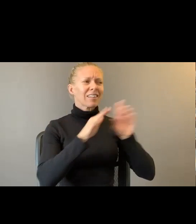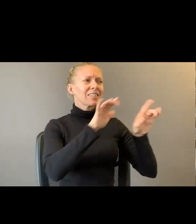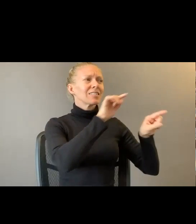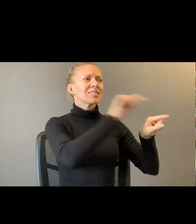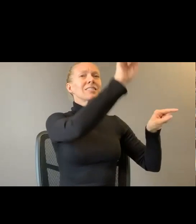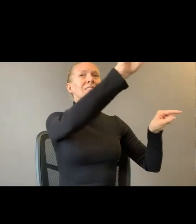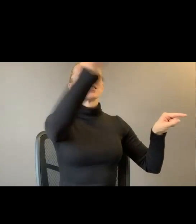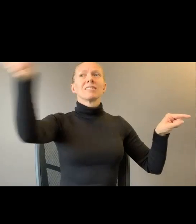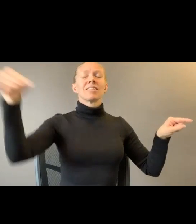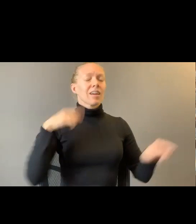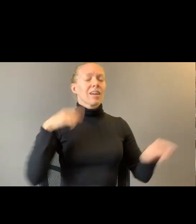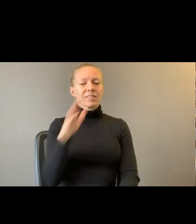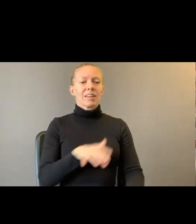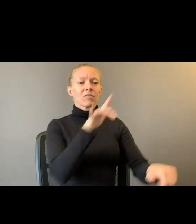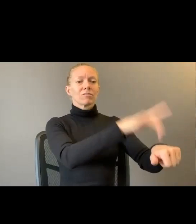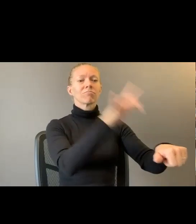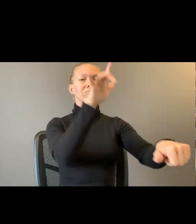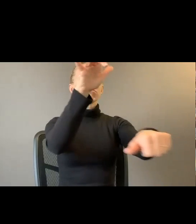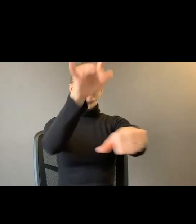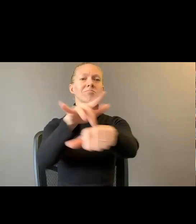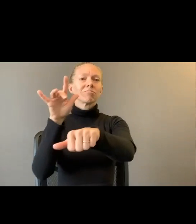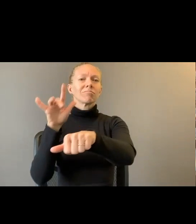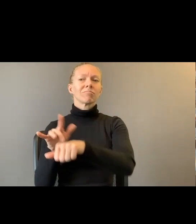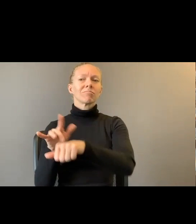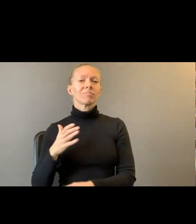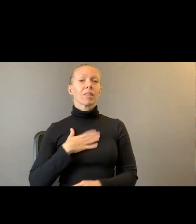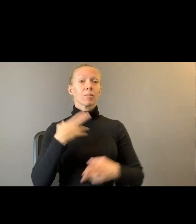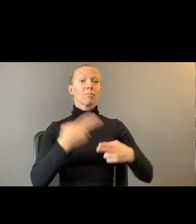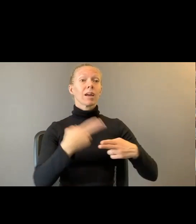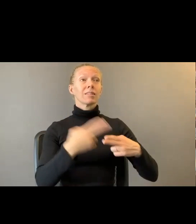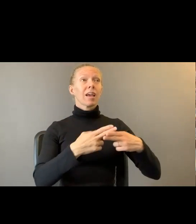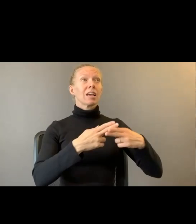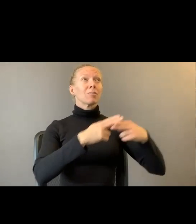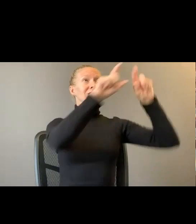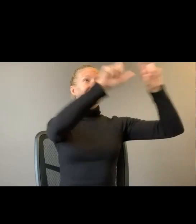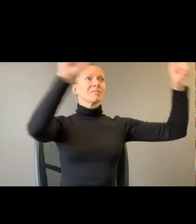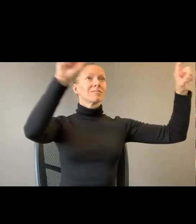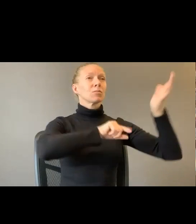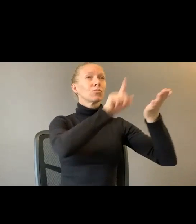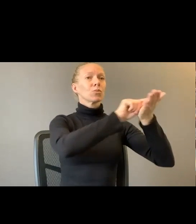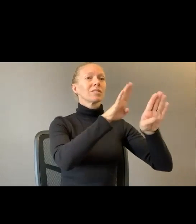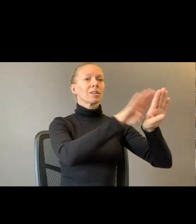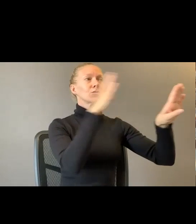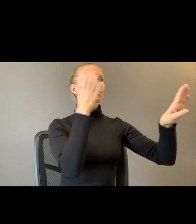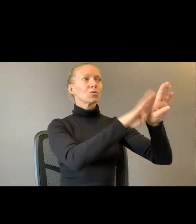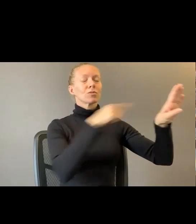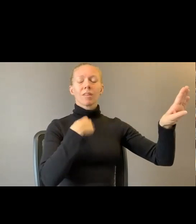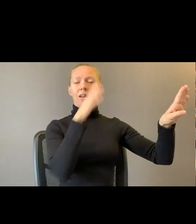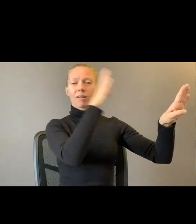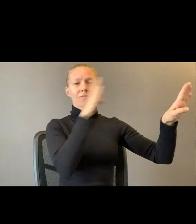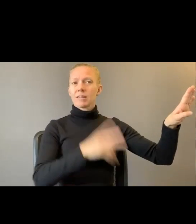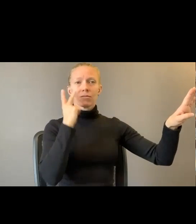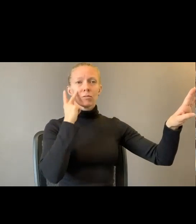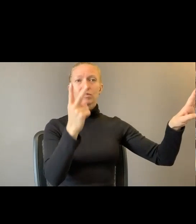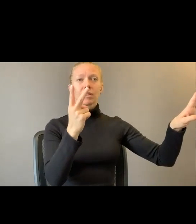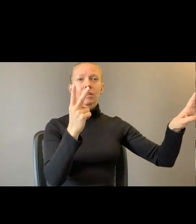is printed over doorways. I have never seen. While extracting a bone. Or whatever is tender